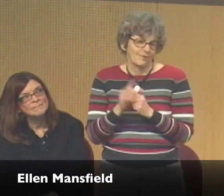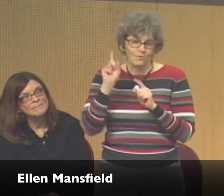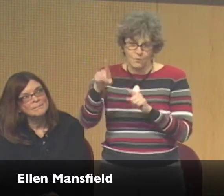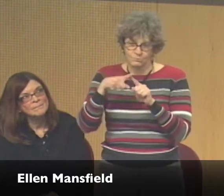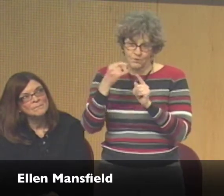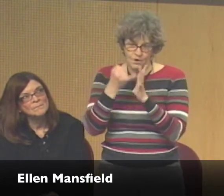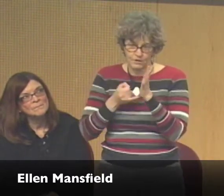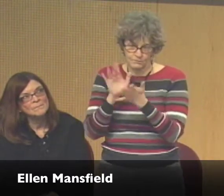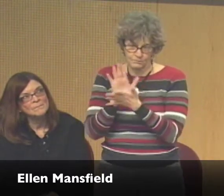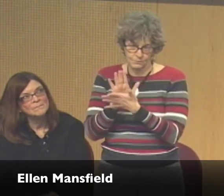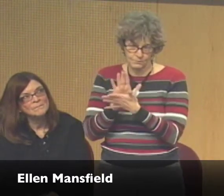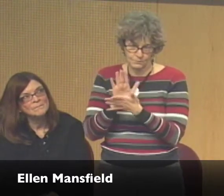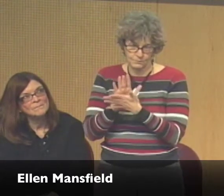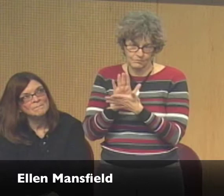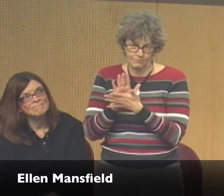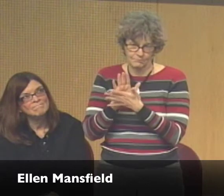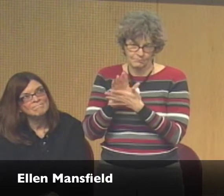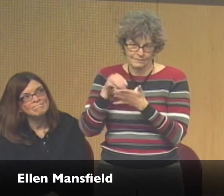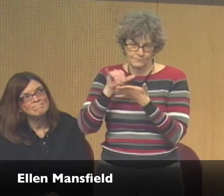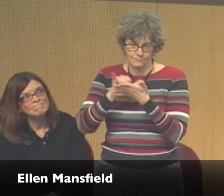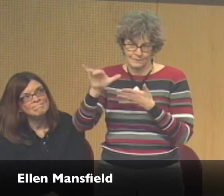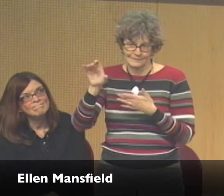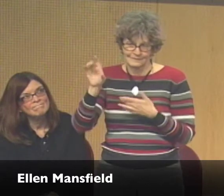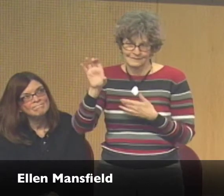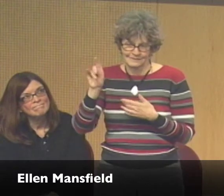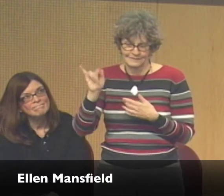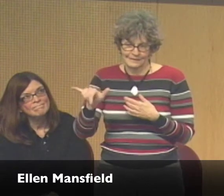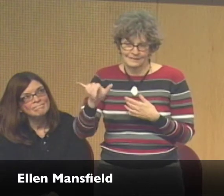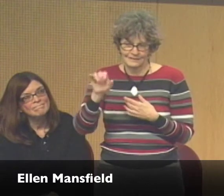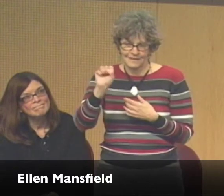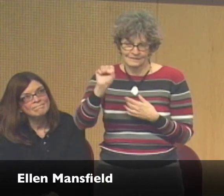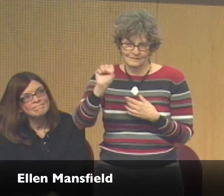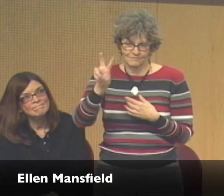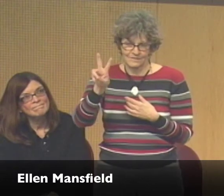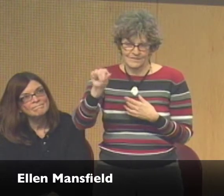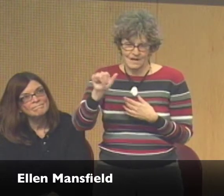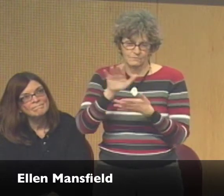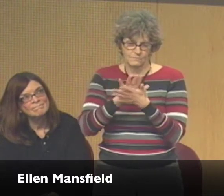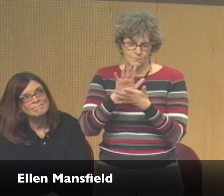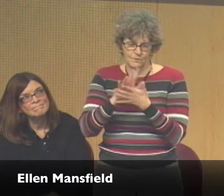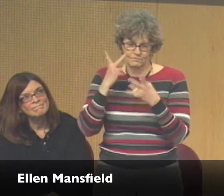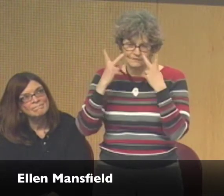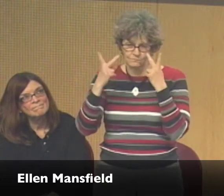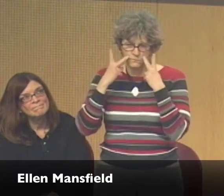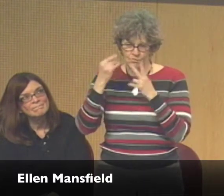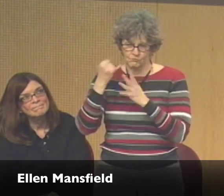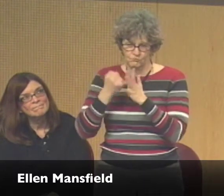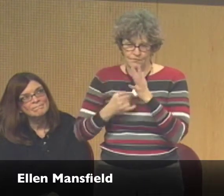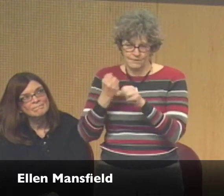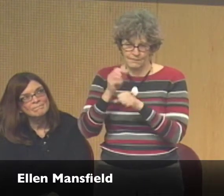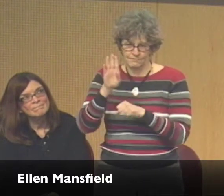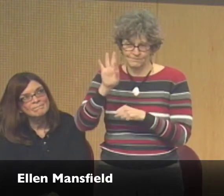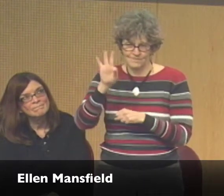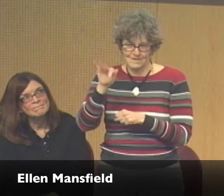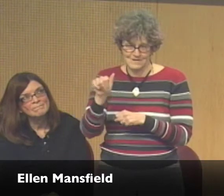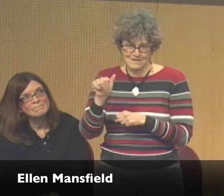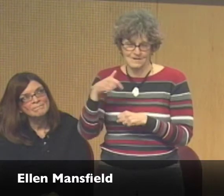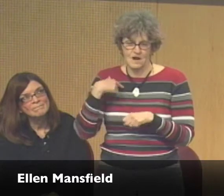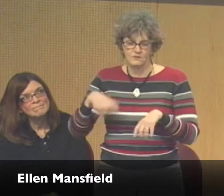create art. I did attend art school in New York City. I went to the School for Visual Arts for